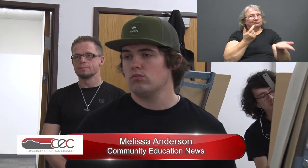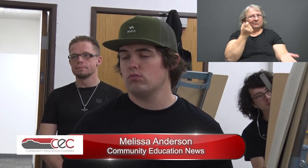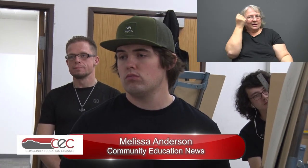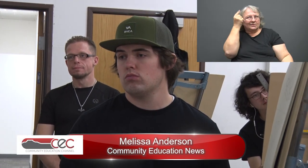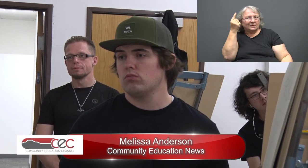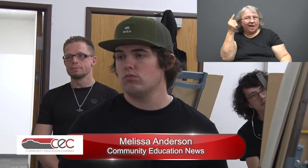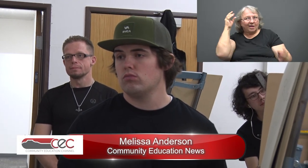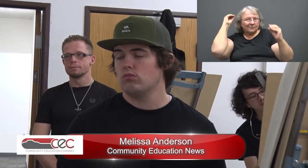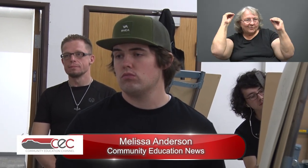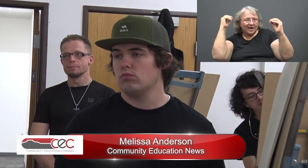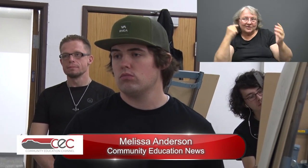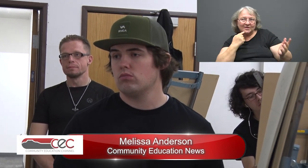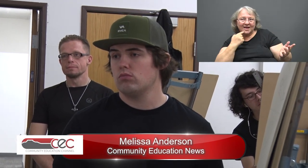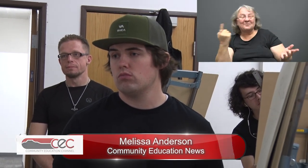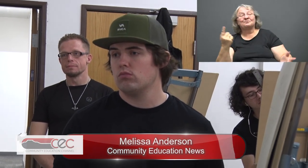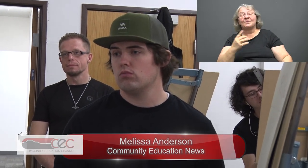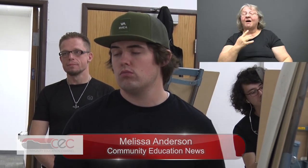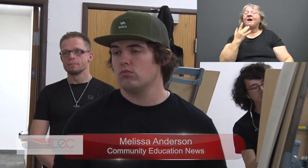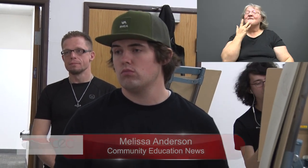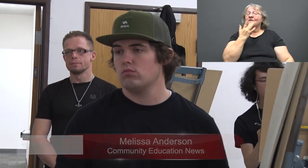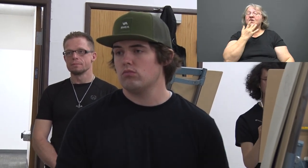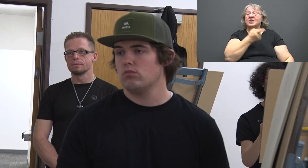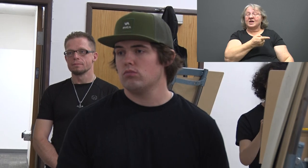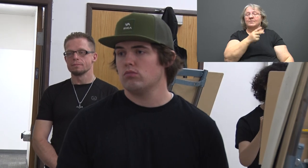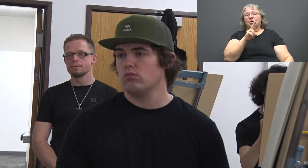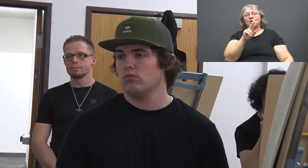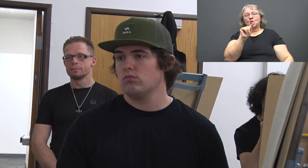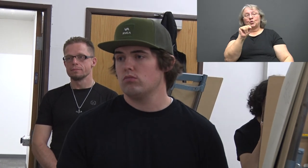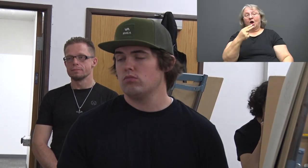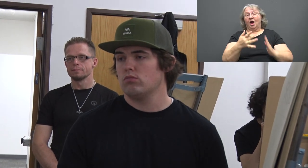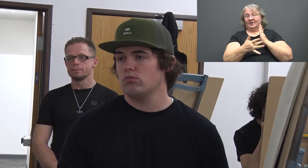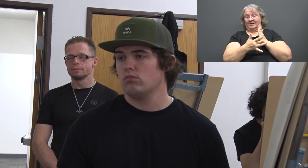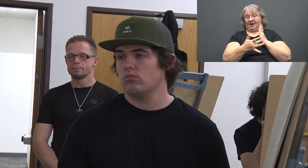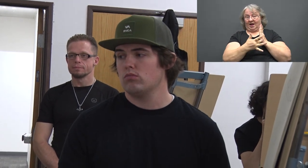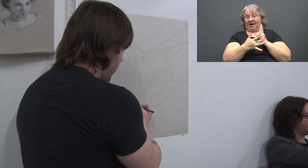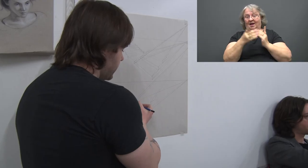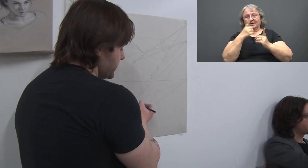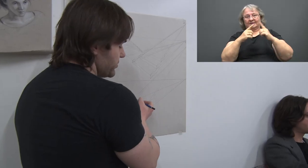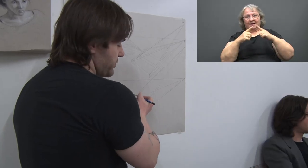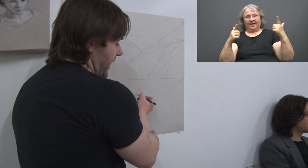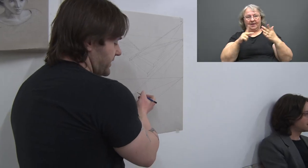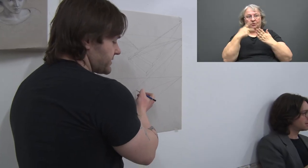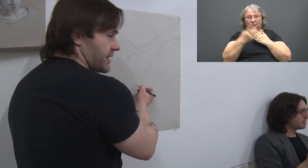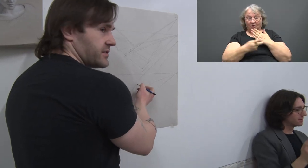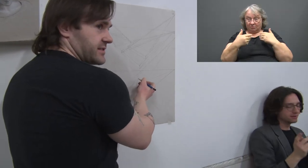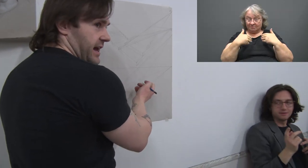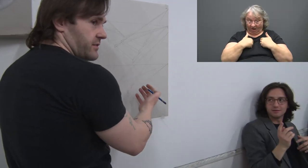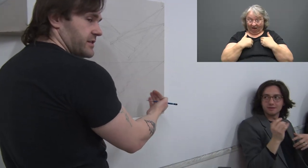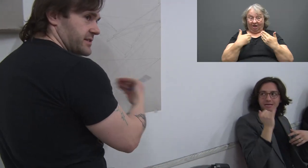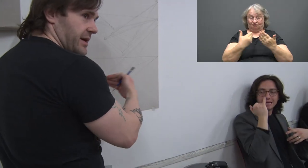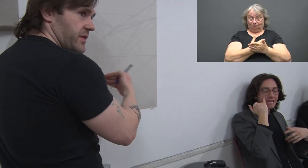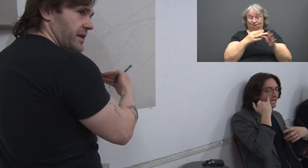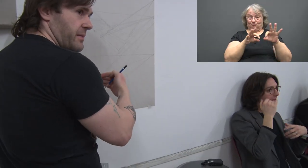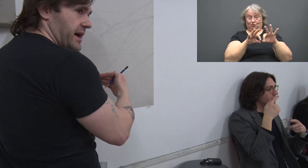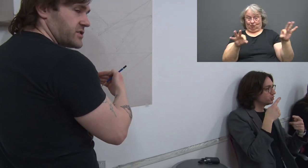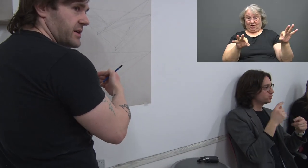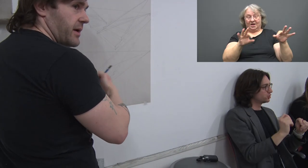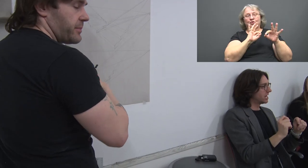what the professor is saying. Fortunately for him, Utah Tech's sign language program has evolved into a degree in interpretation